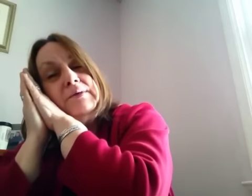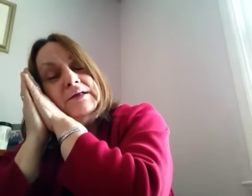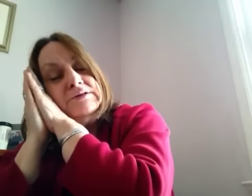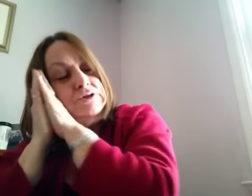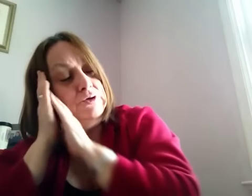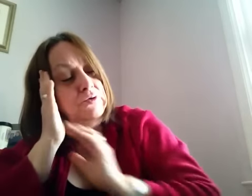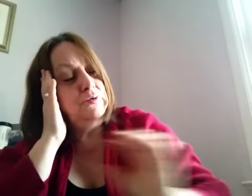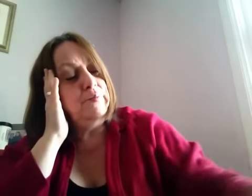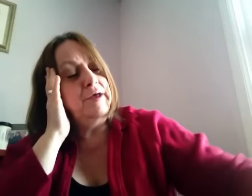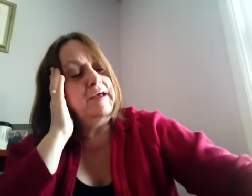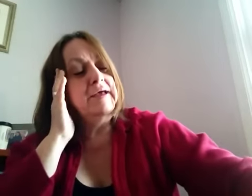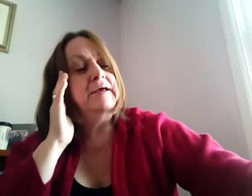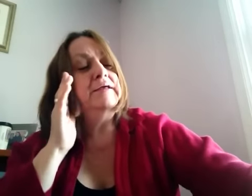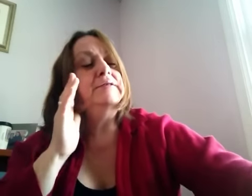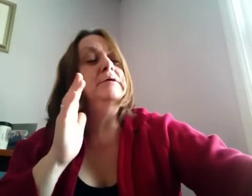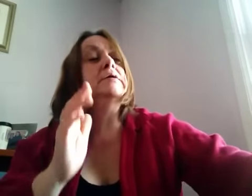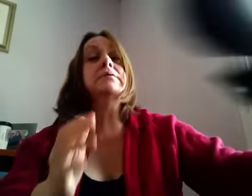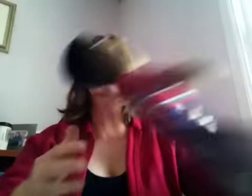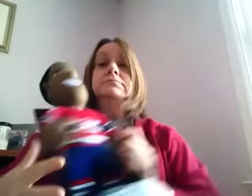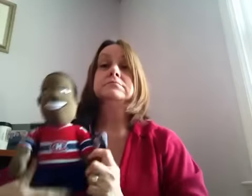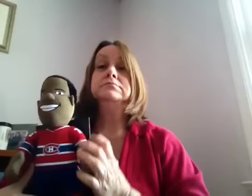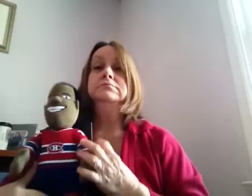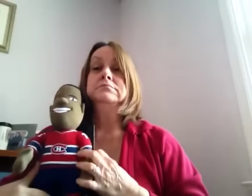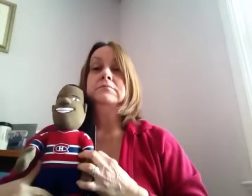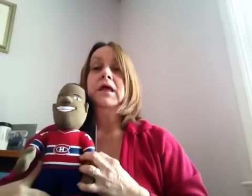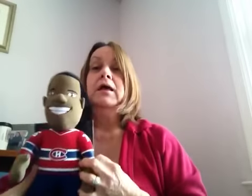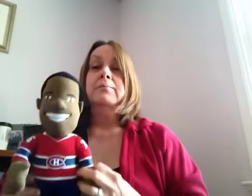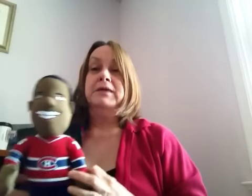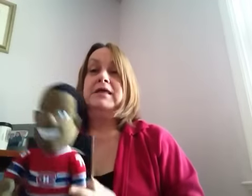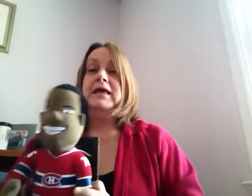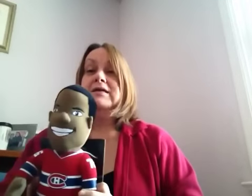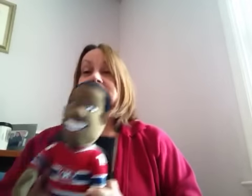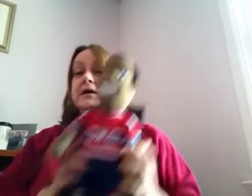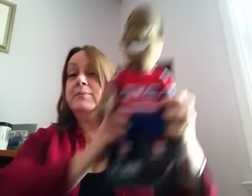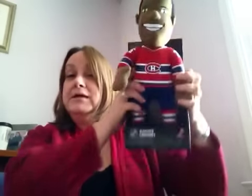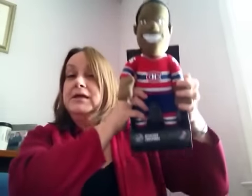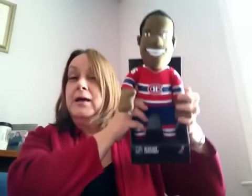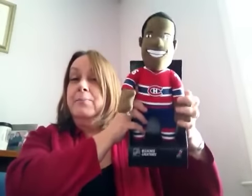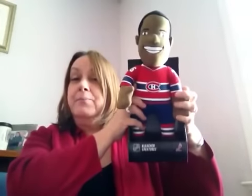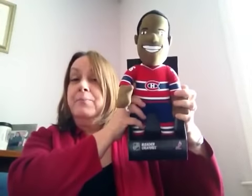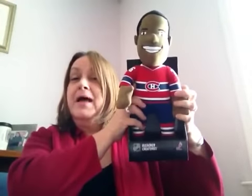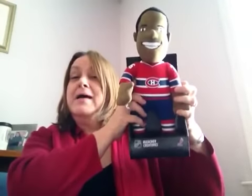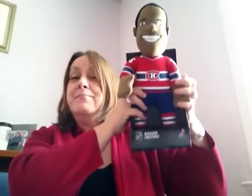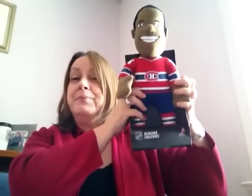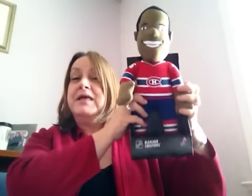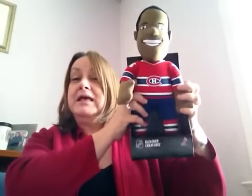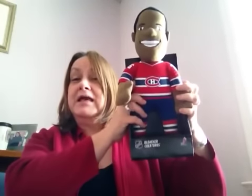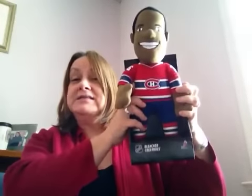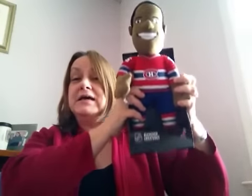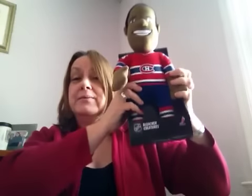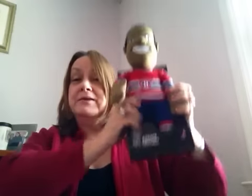into bed. P.K. Subbin' up and P.K. Subbin'